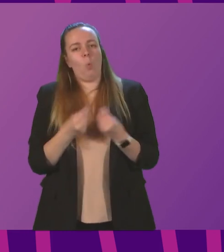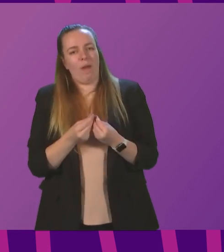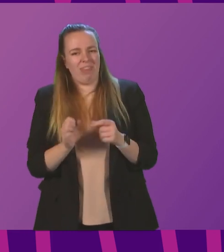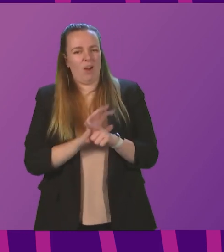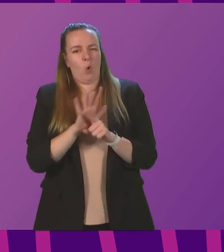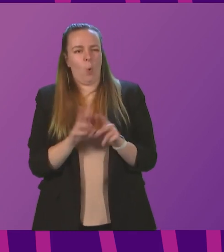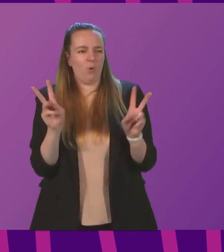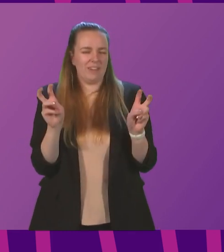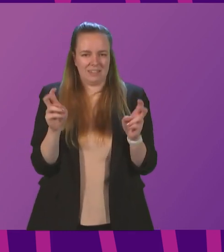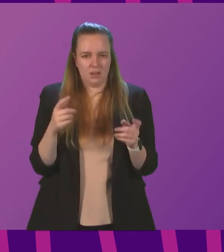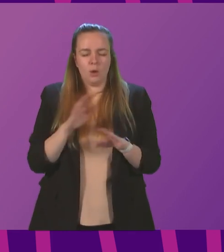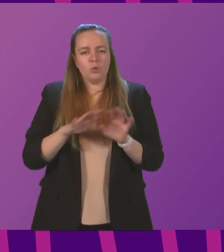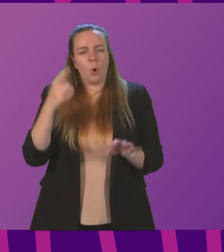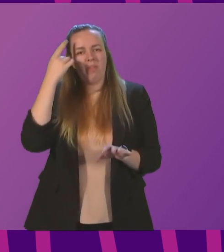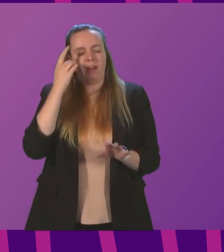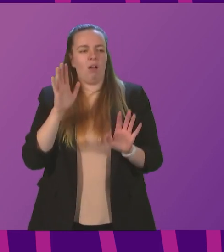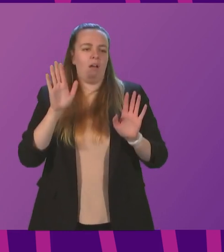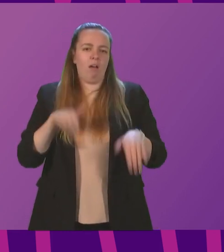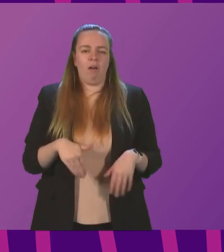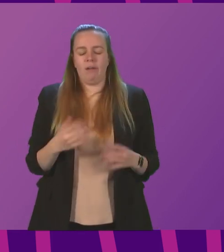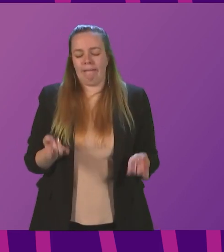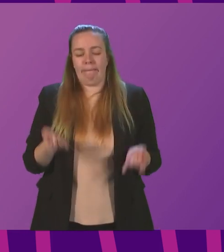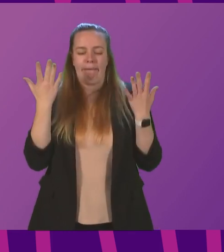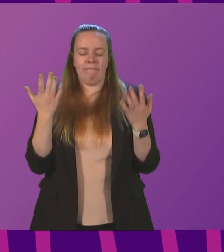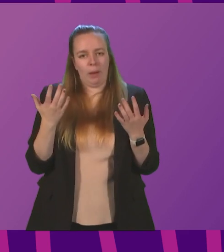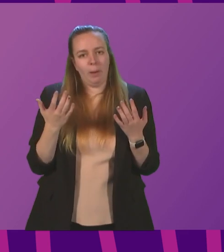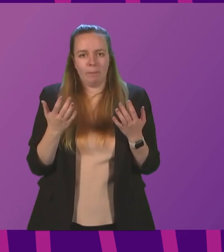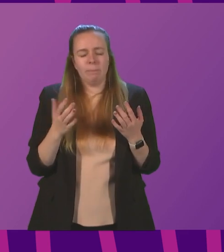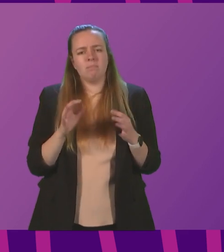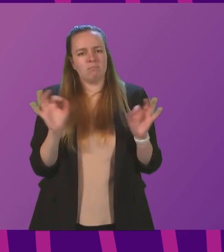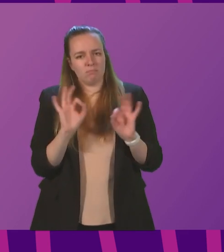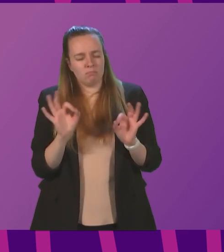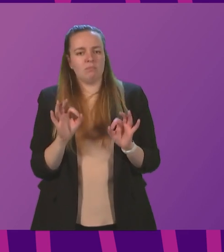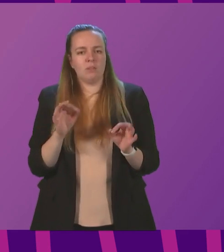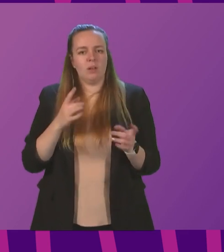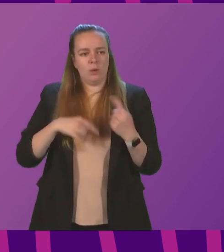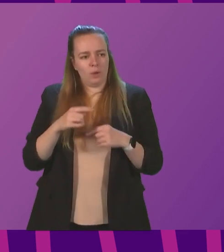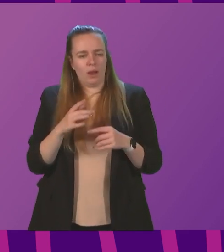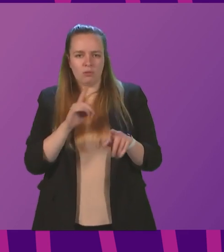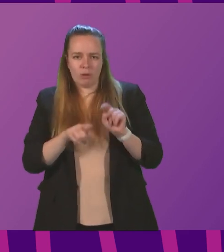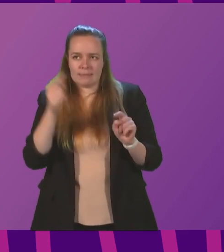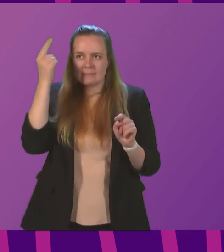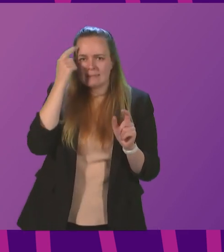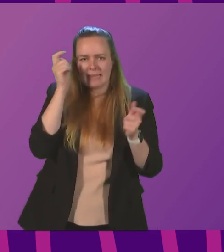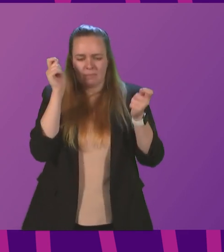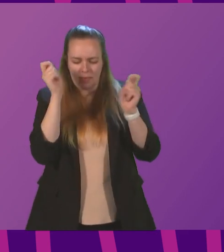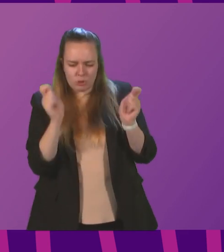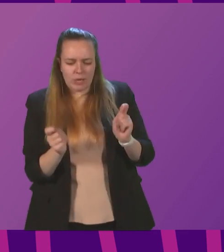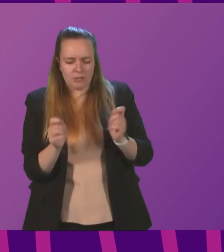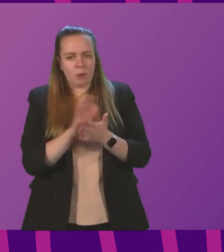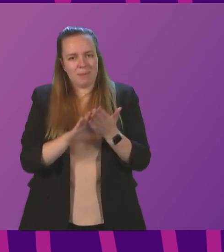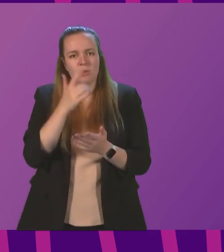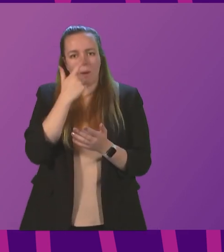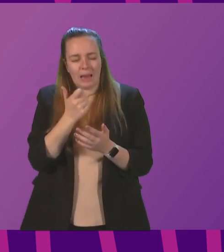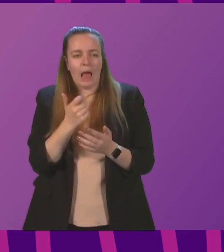important that we don't think of this as simply giving in to the virus. Instead, is about making sensible changes that allow us to